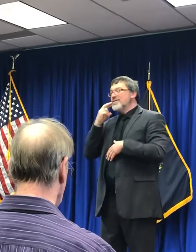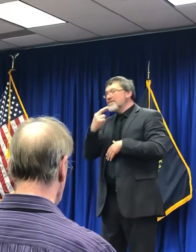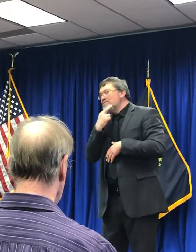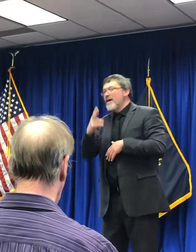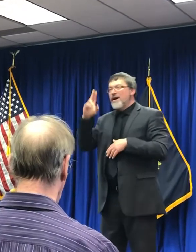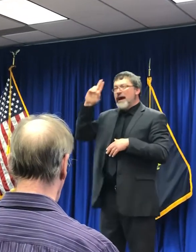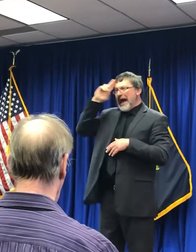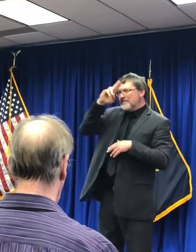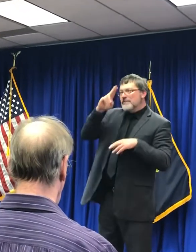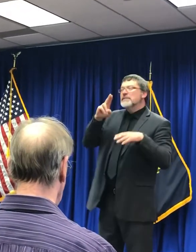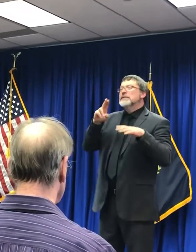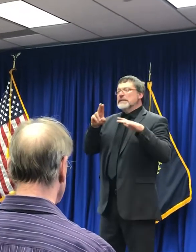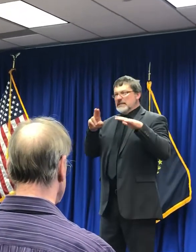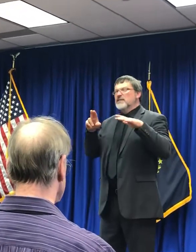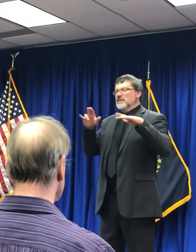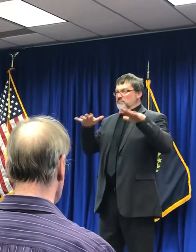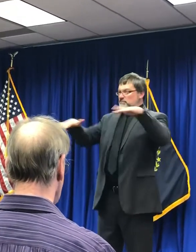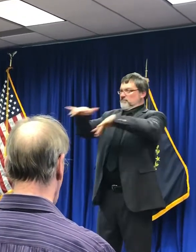people to stay.